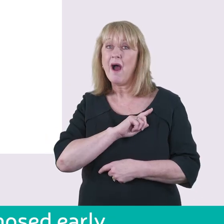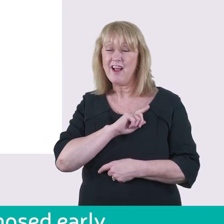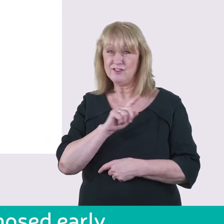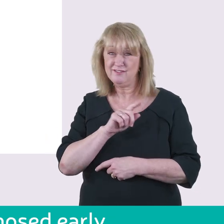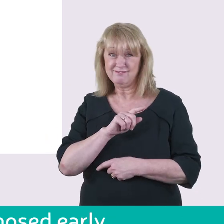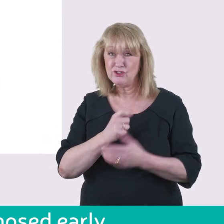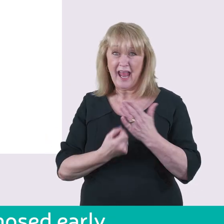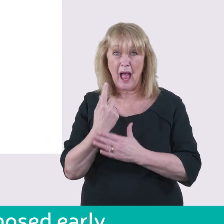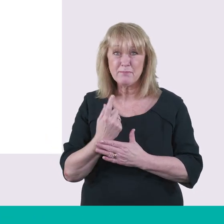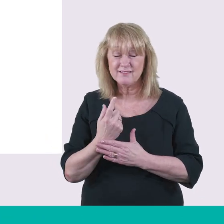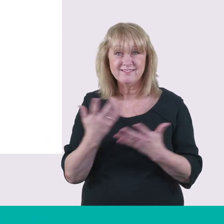especially if diagnosed early.